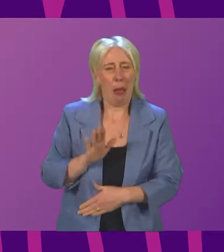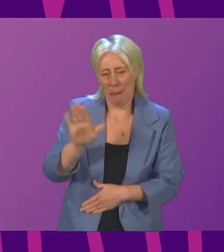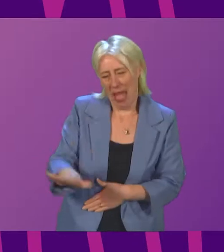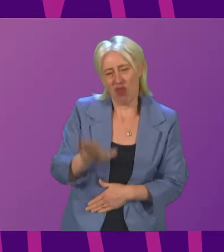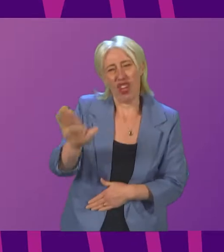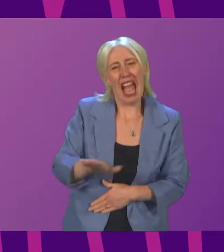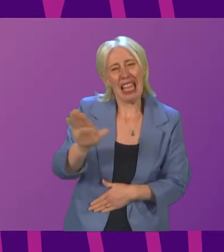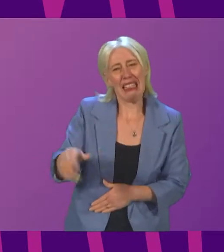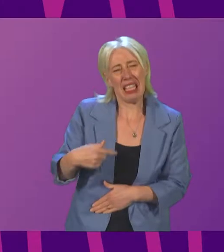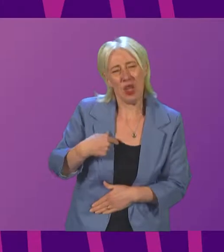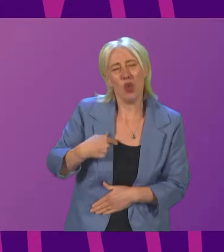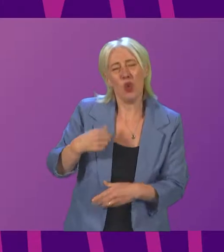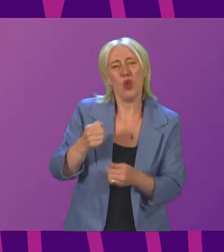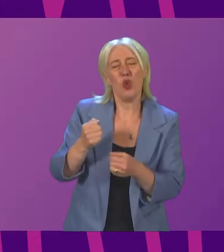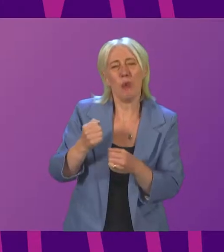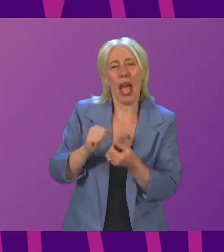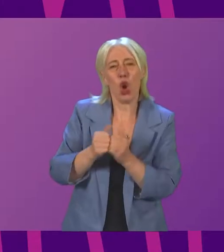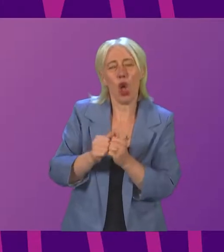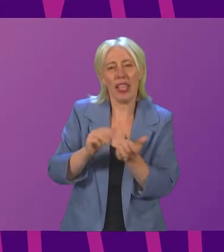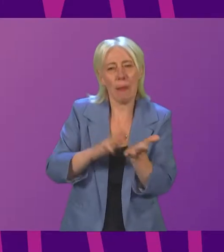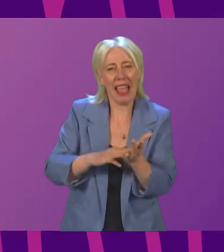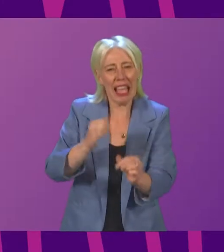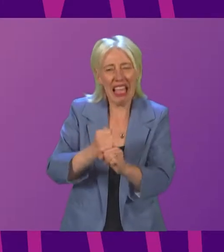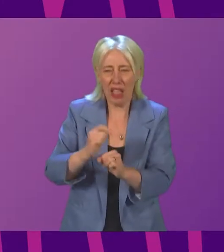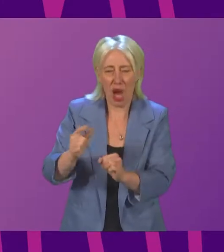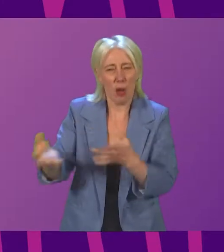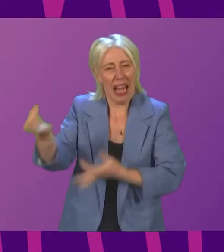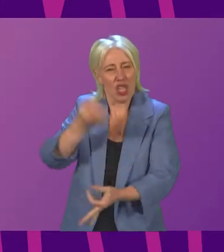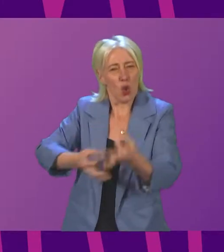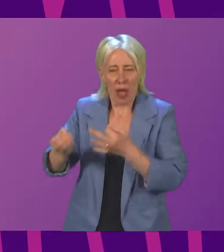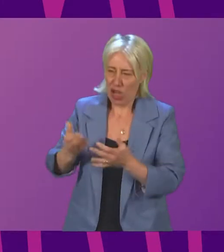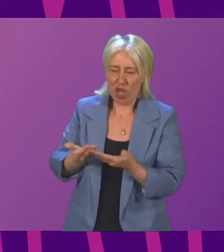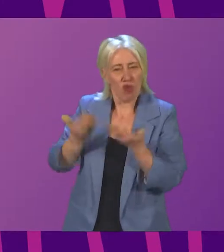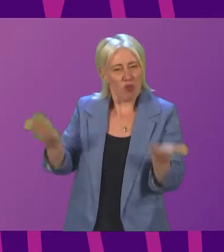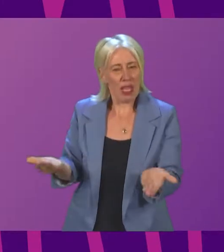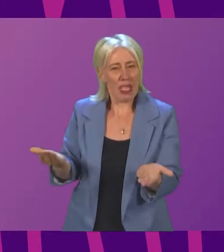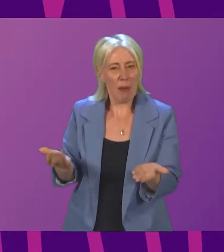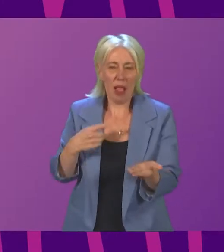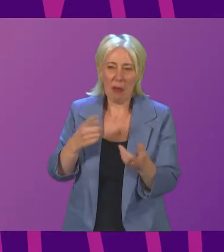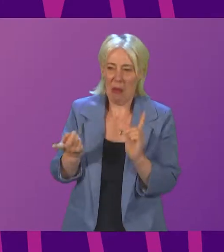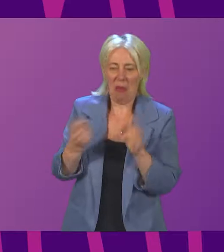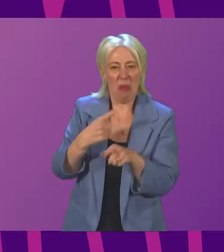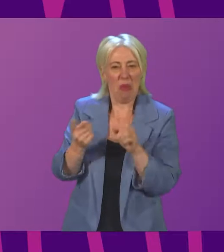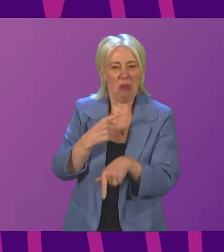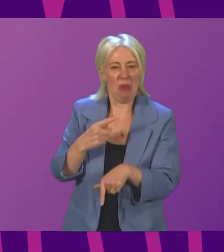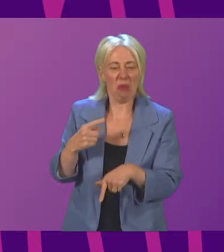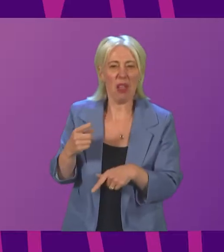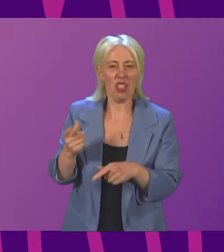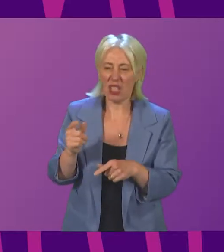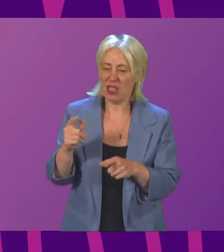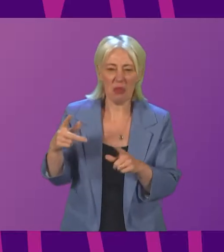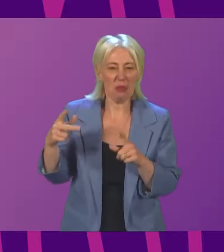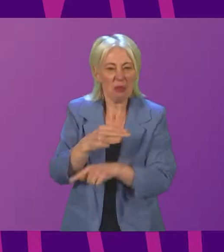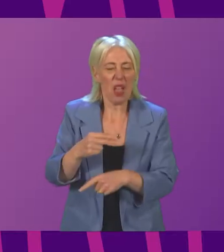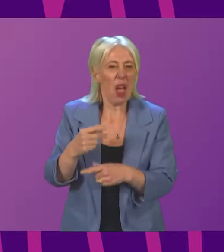towards my colleague Megan Gallagher. She's asked very reasonable questions, and what she's gotten back is snippets from a ministerial briefing and